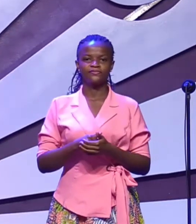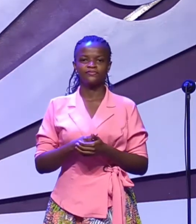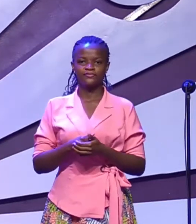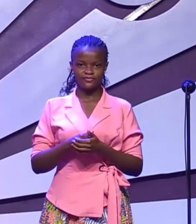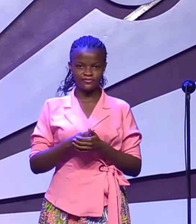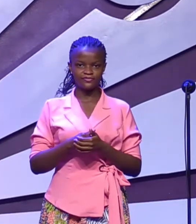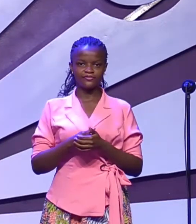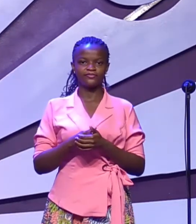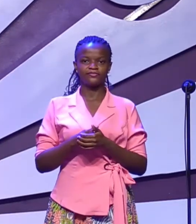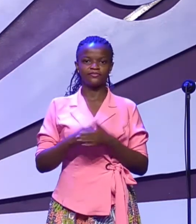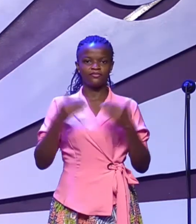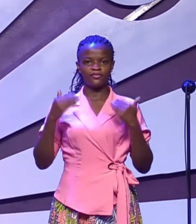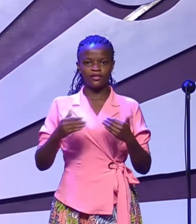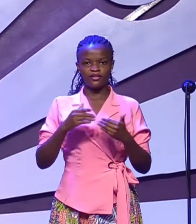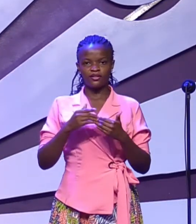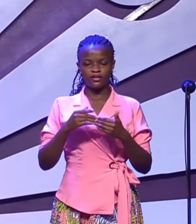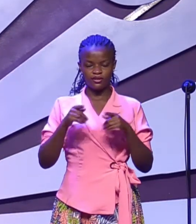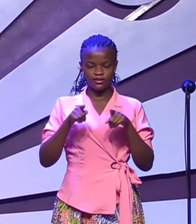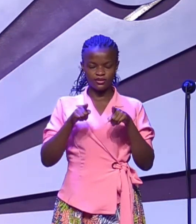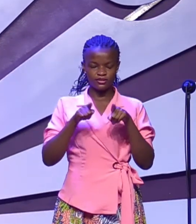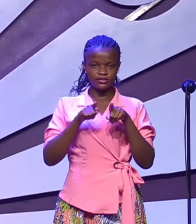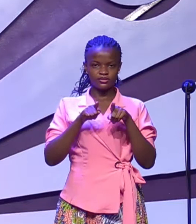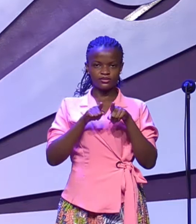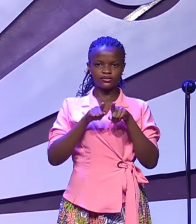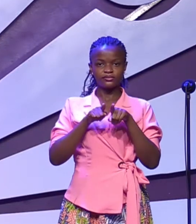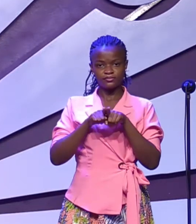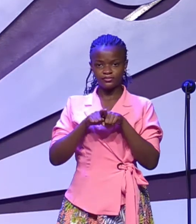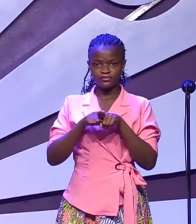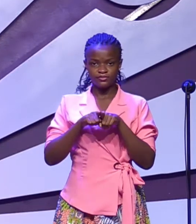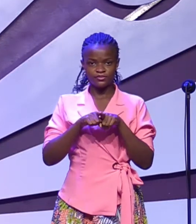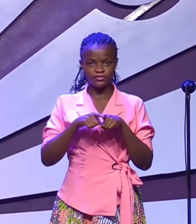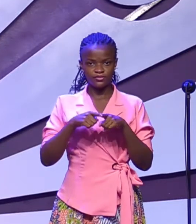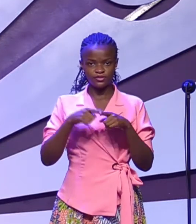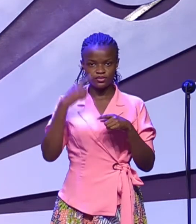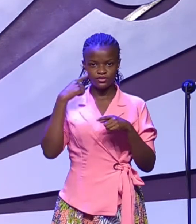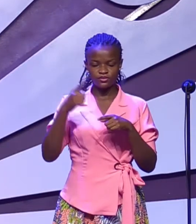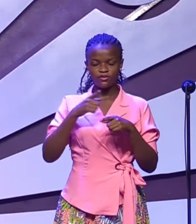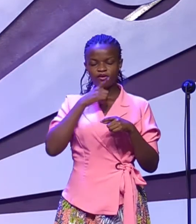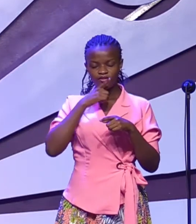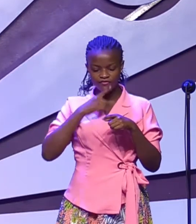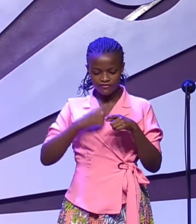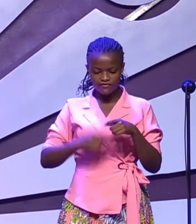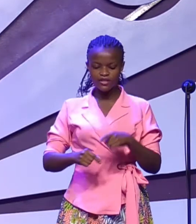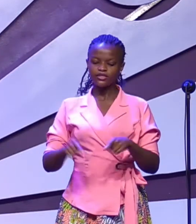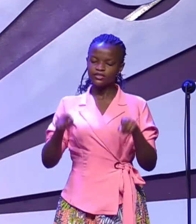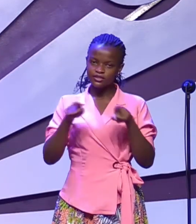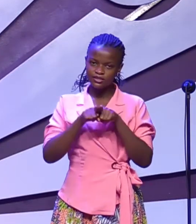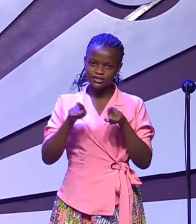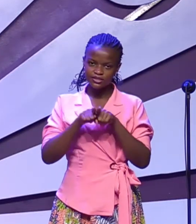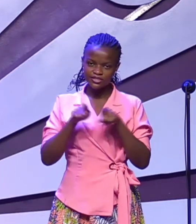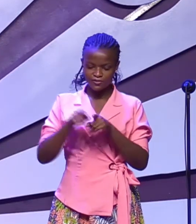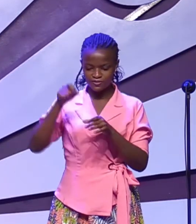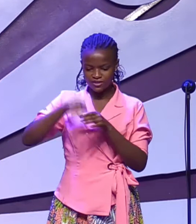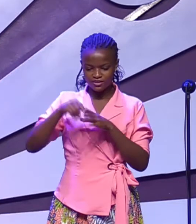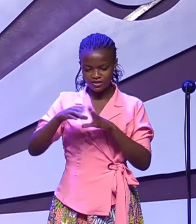But the father, the zeal that we saw in the late Chigozi has now